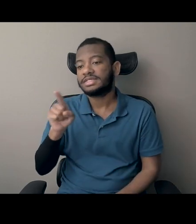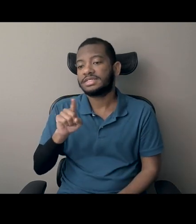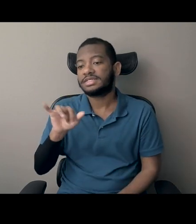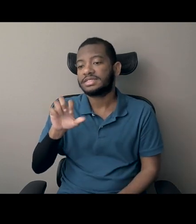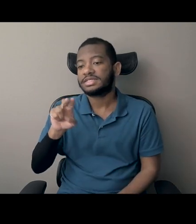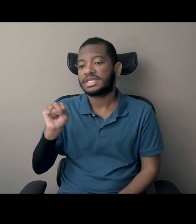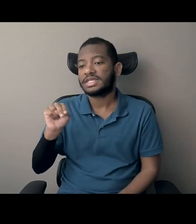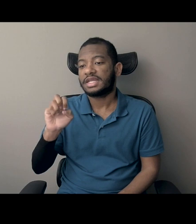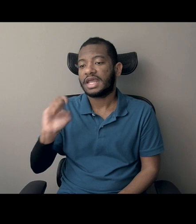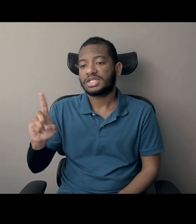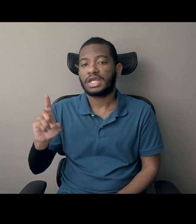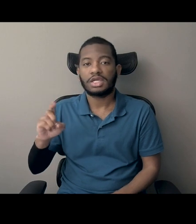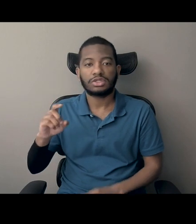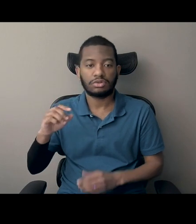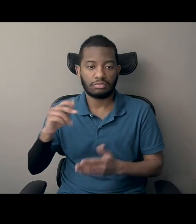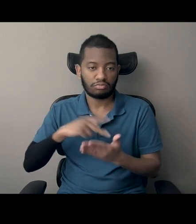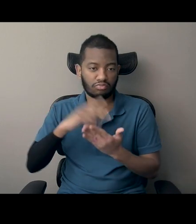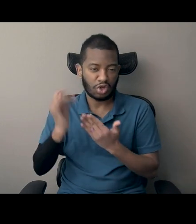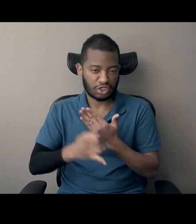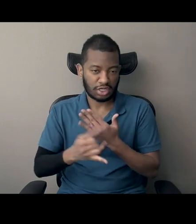And I'll pass it off to them.